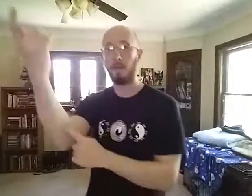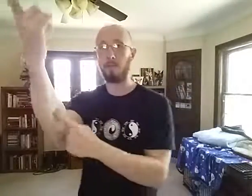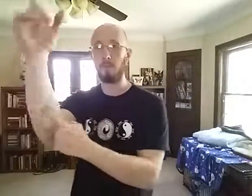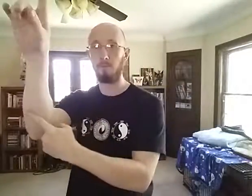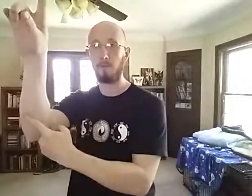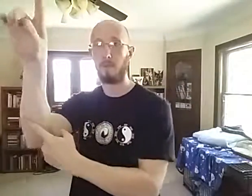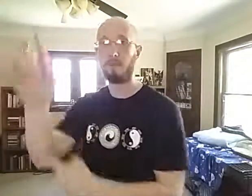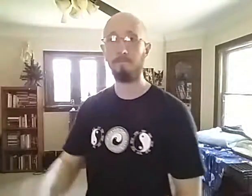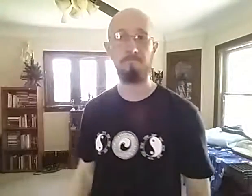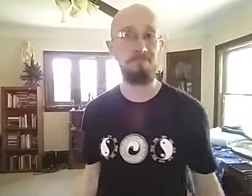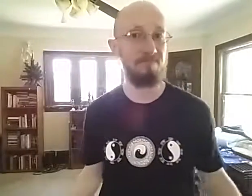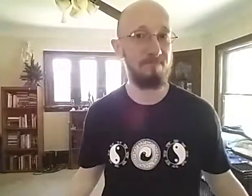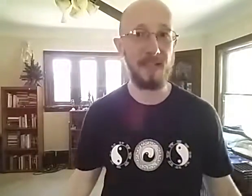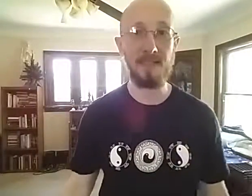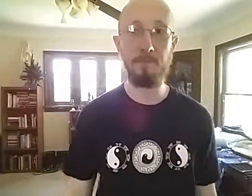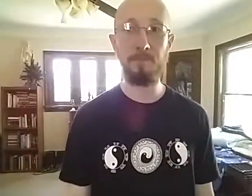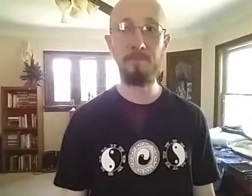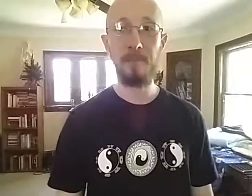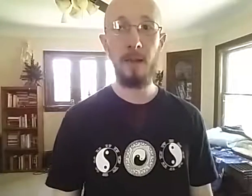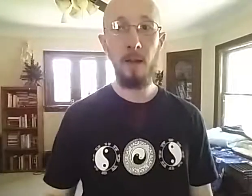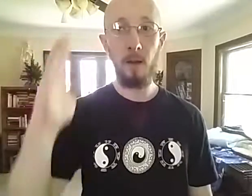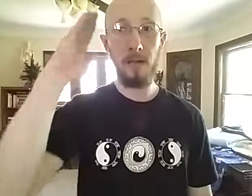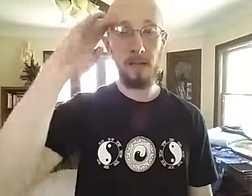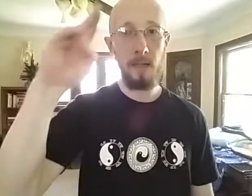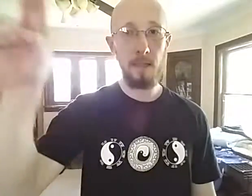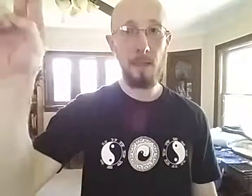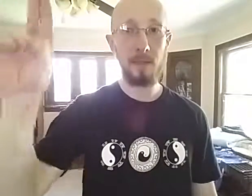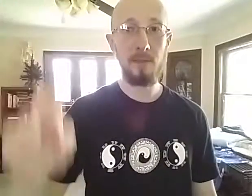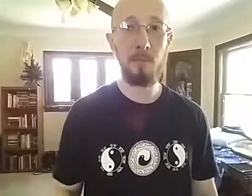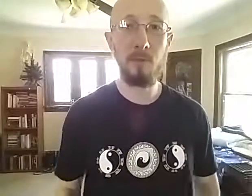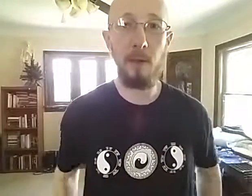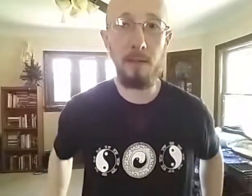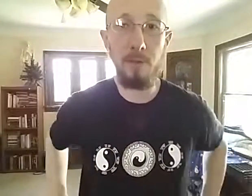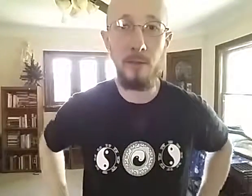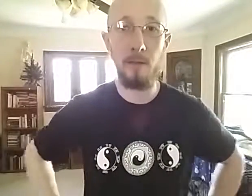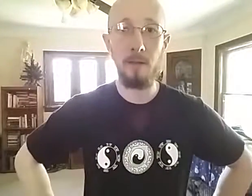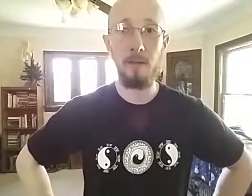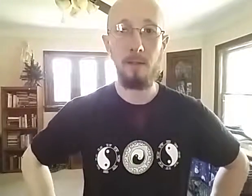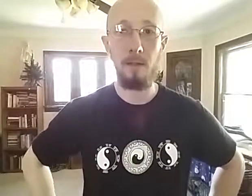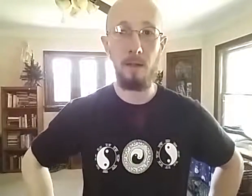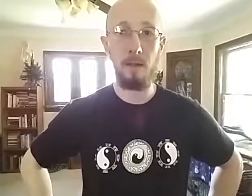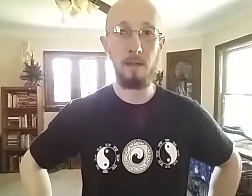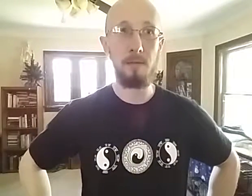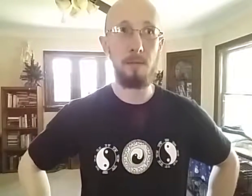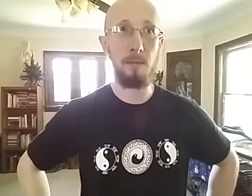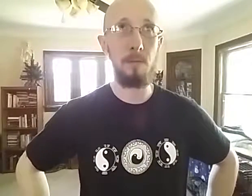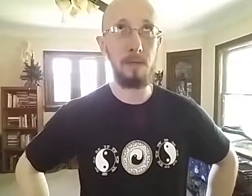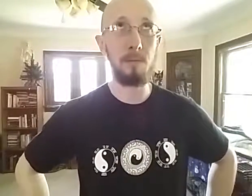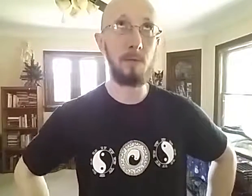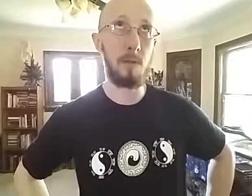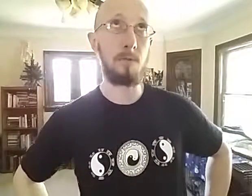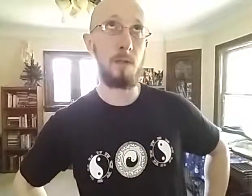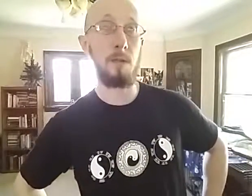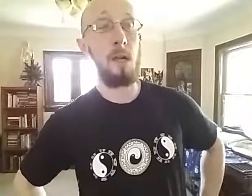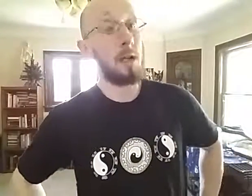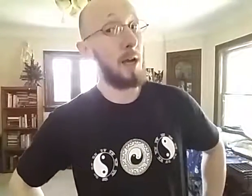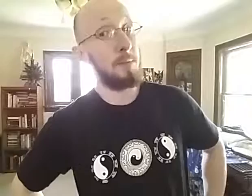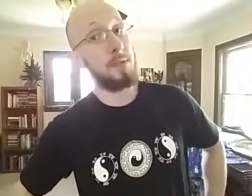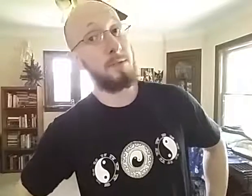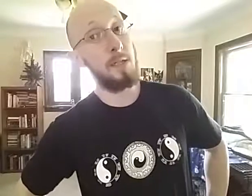Just rotate. That's it. All right. Like, subscribe, share. Like, subscribe, share. Comment if you